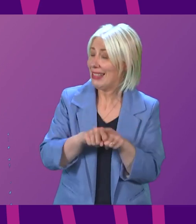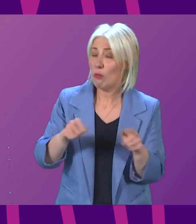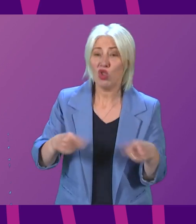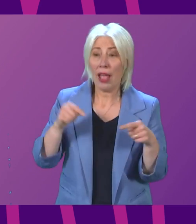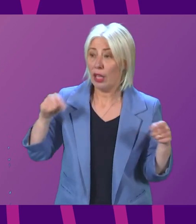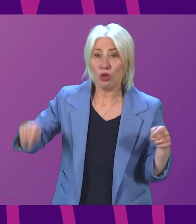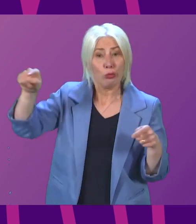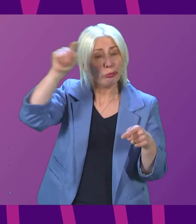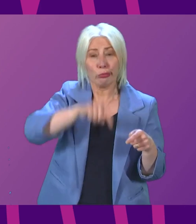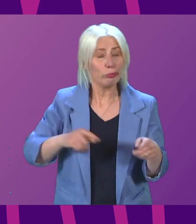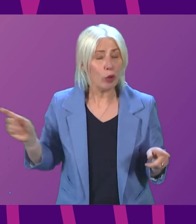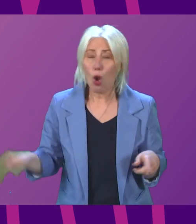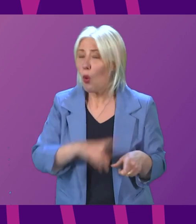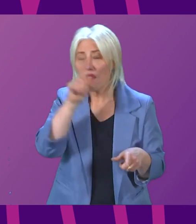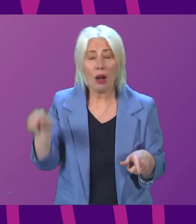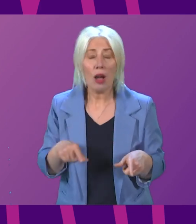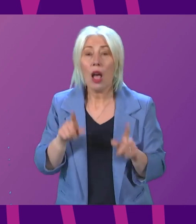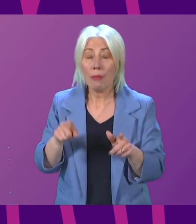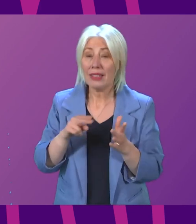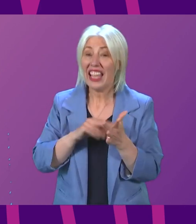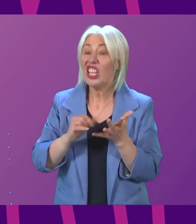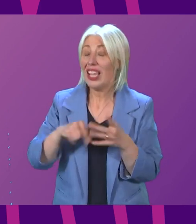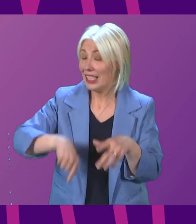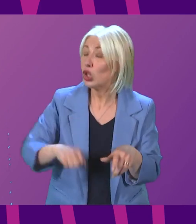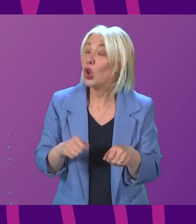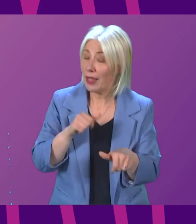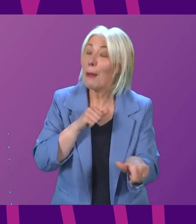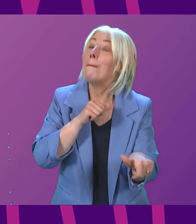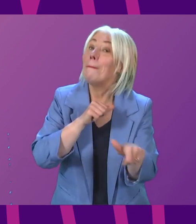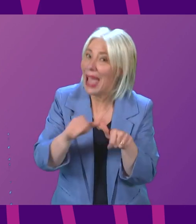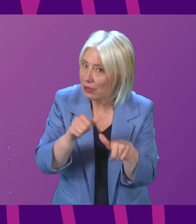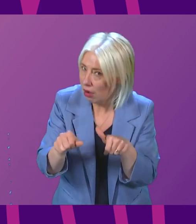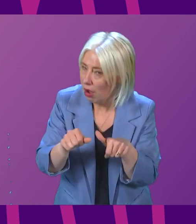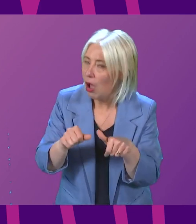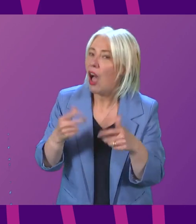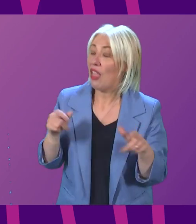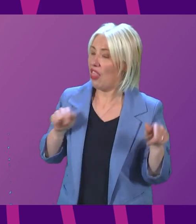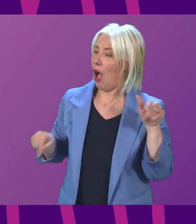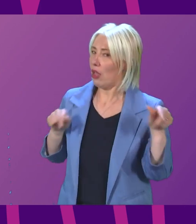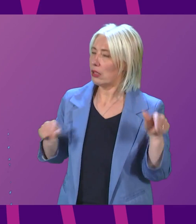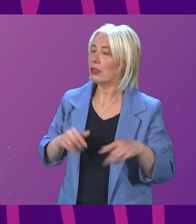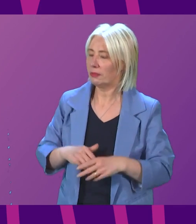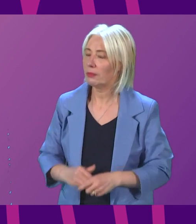But of course, on many of these measures, the NHS in Scotland is doing better than the other UK nations.